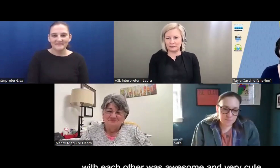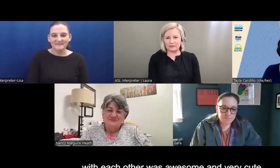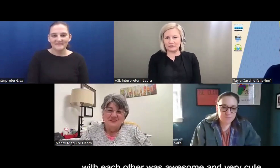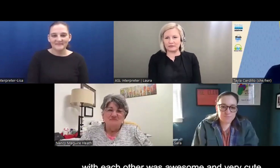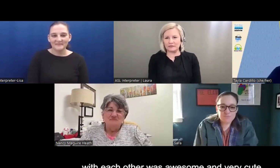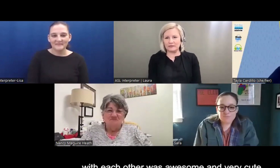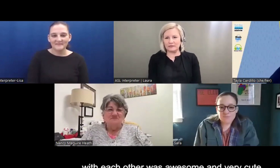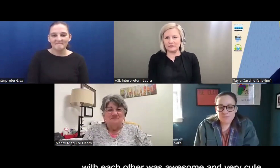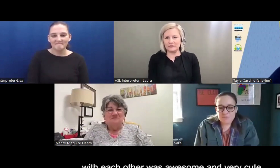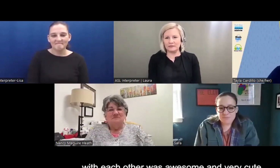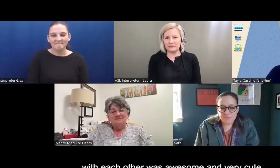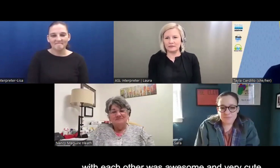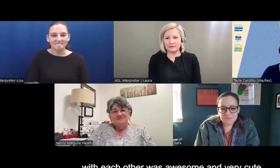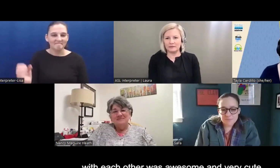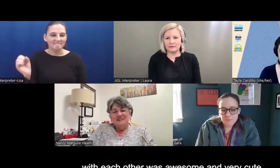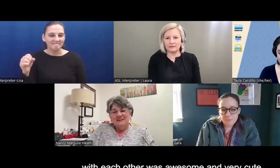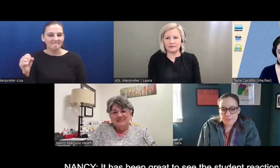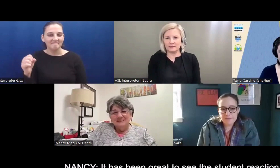Yeah.